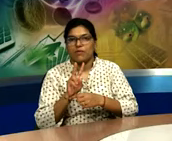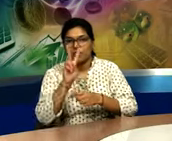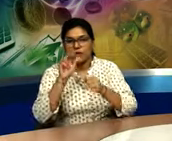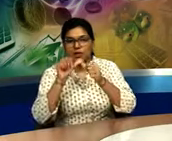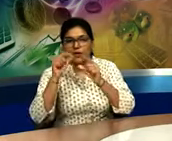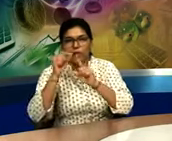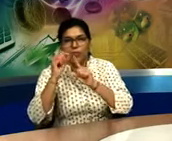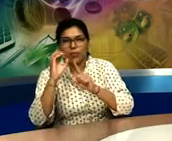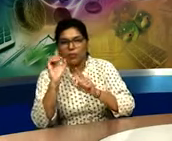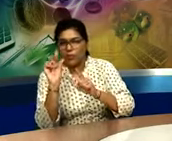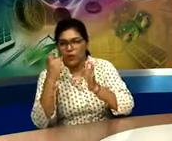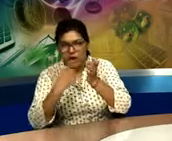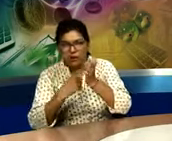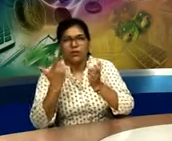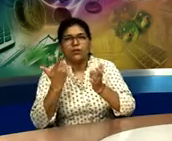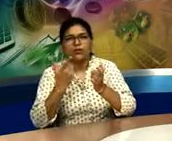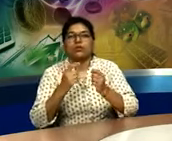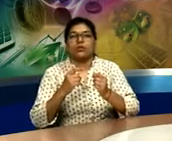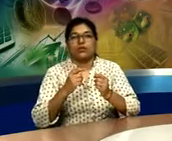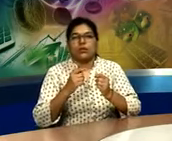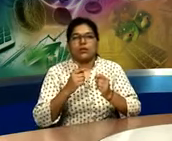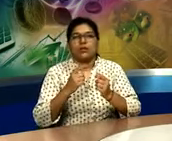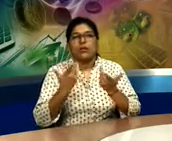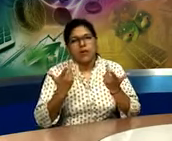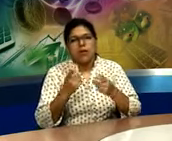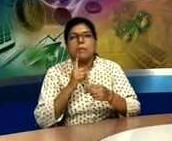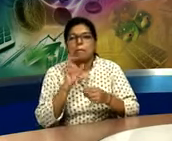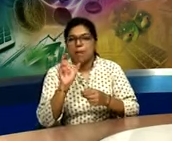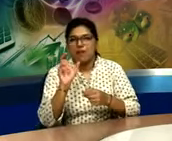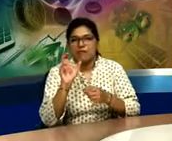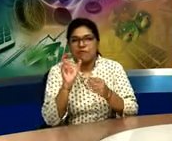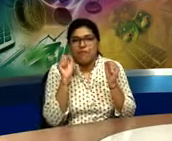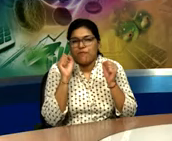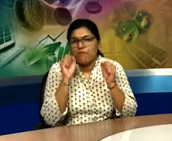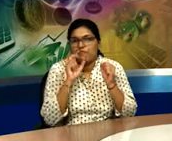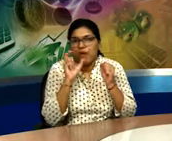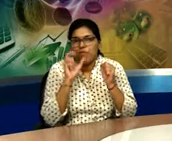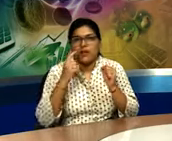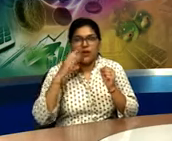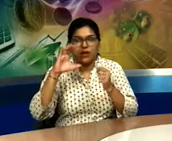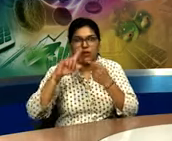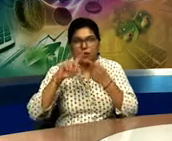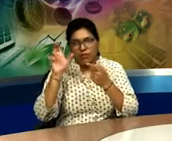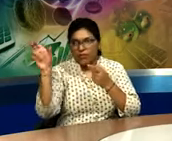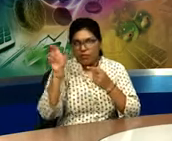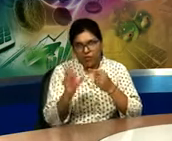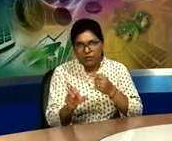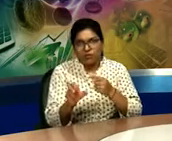water vapor we all have seen ice so when we keep ice